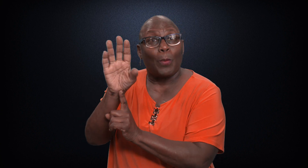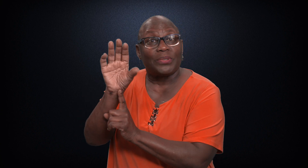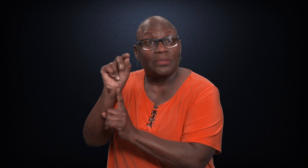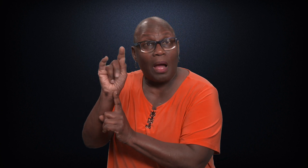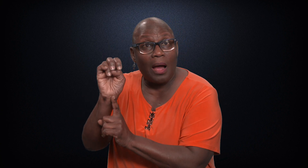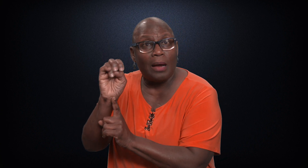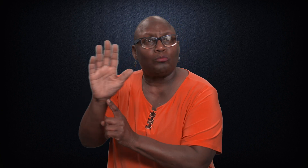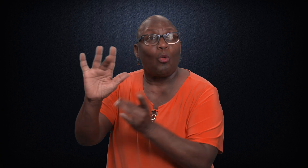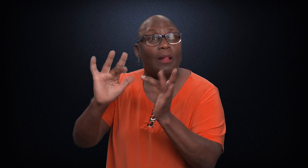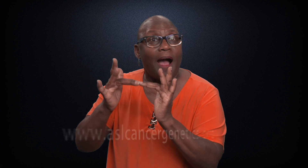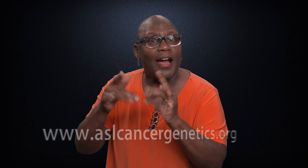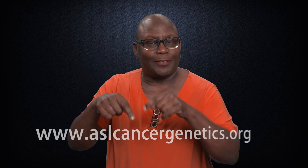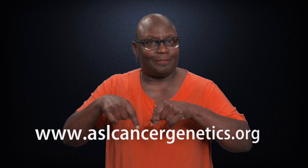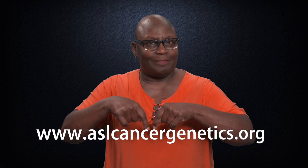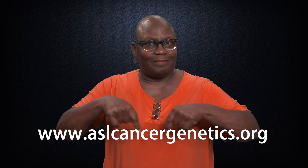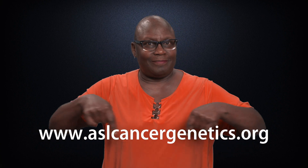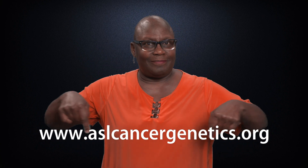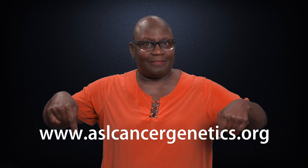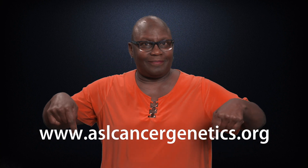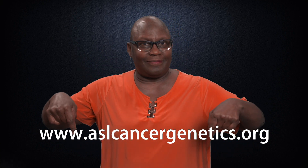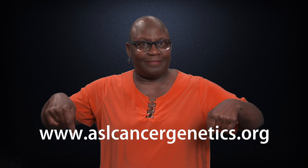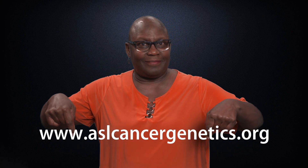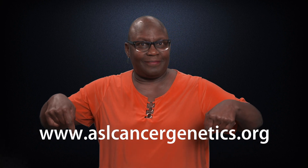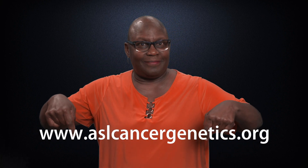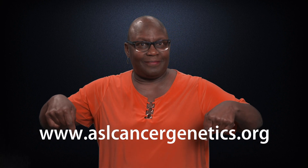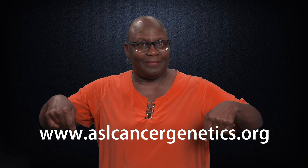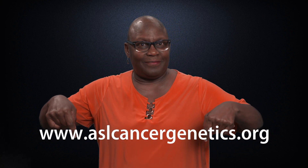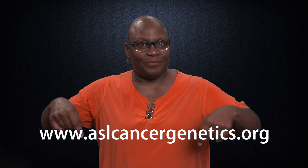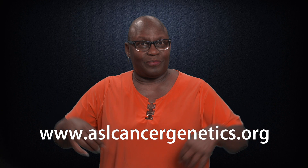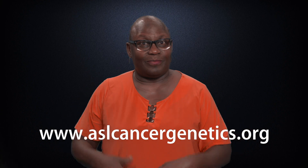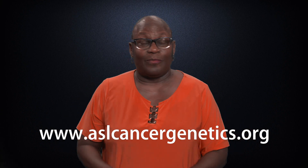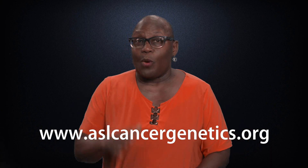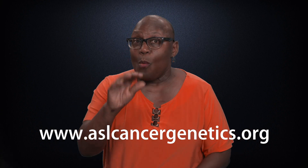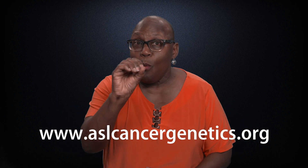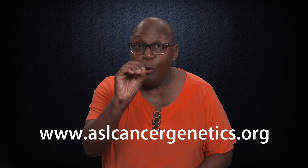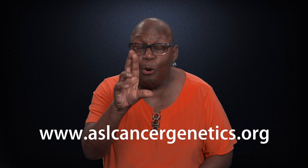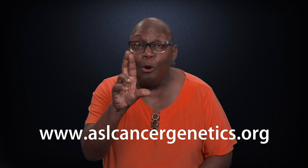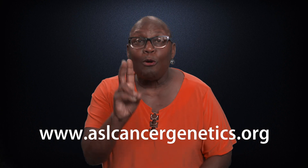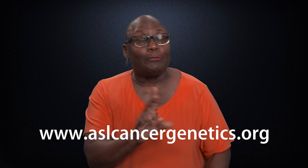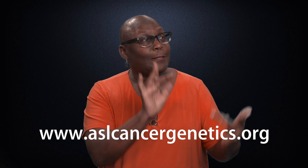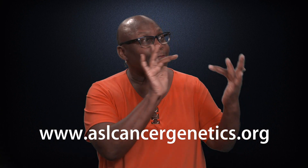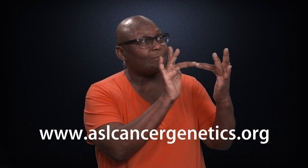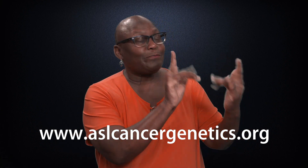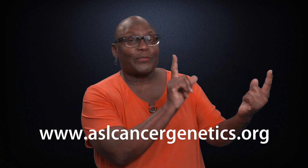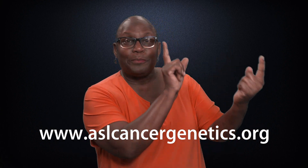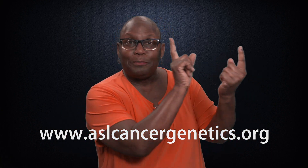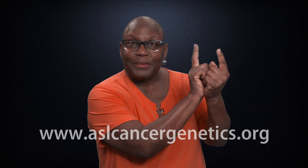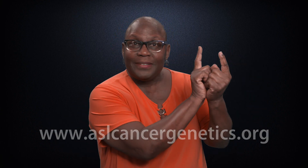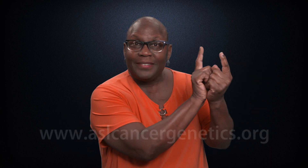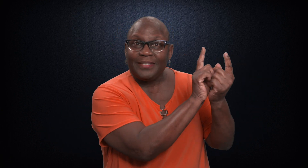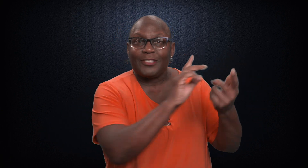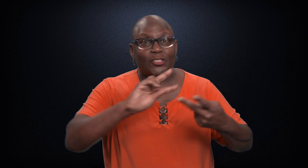website is online, seen on your screen below. Or you can meet with a genetic counselor.